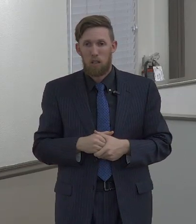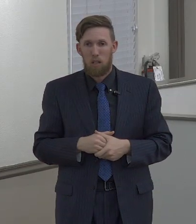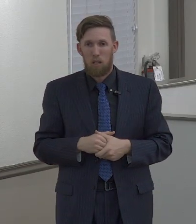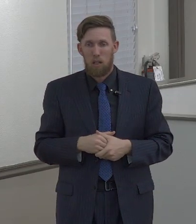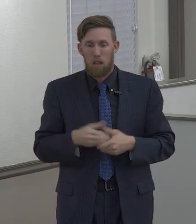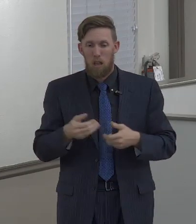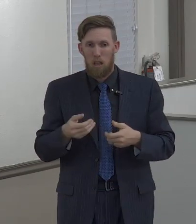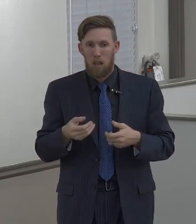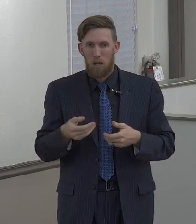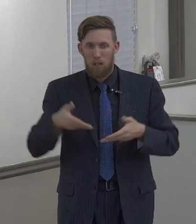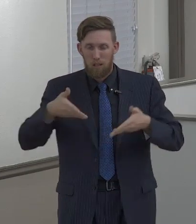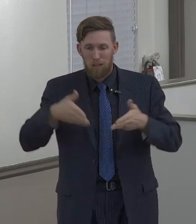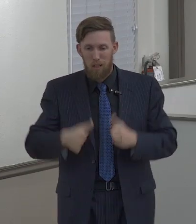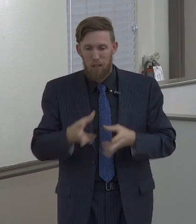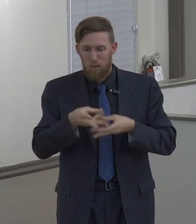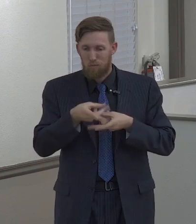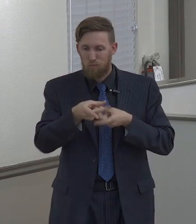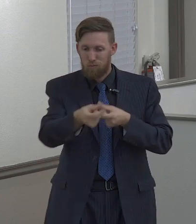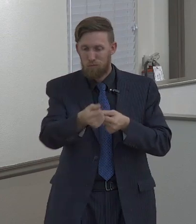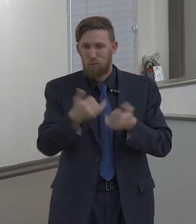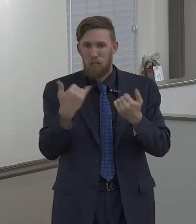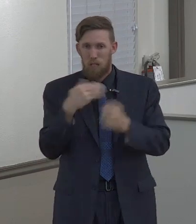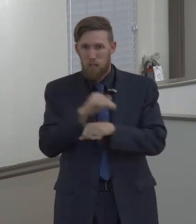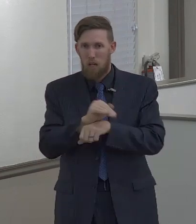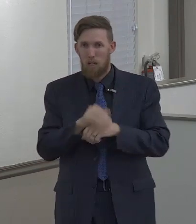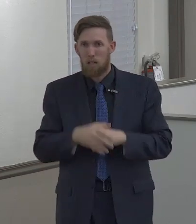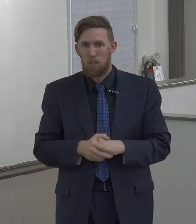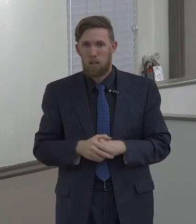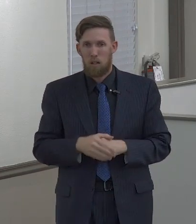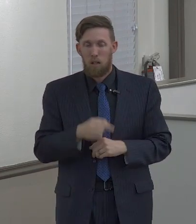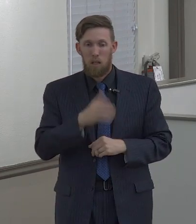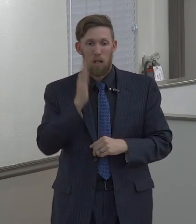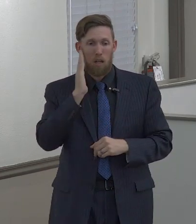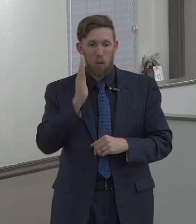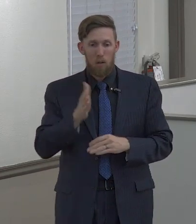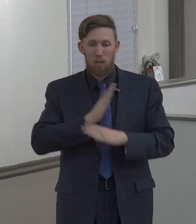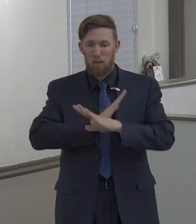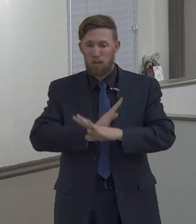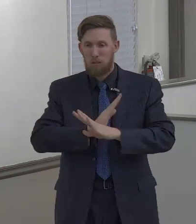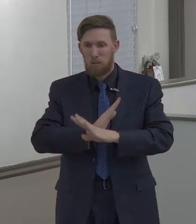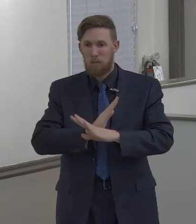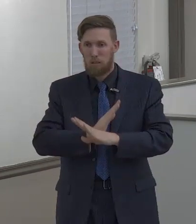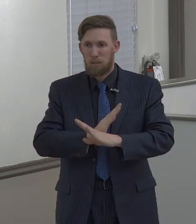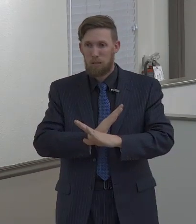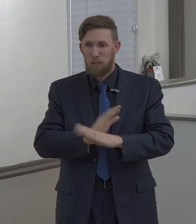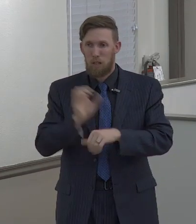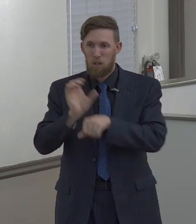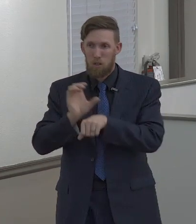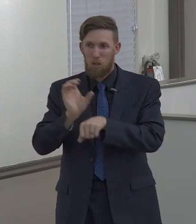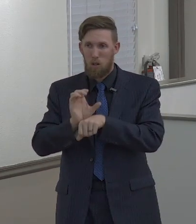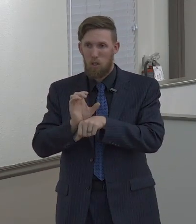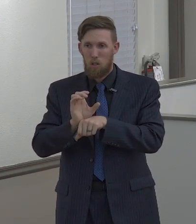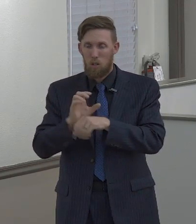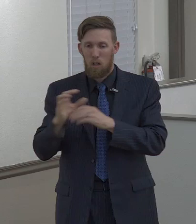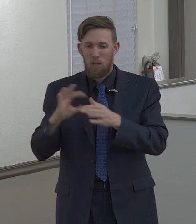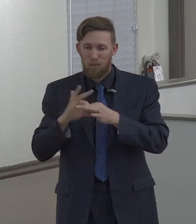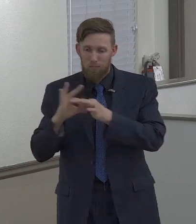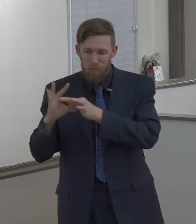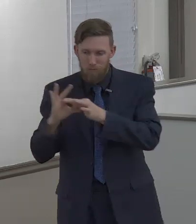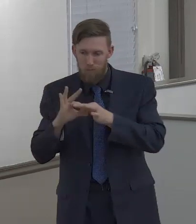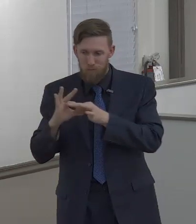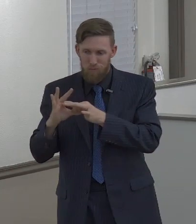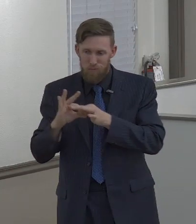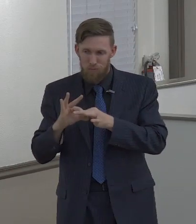let's get those things settled let's get those things done they're gonna prevent that bond from holding the church together they're gonna